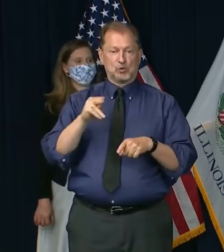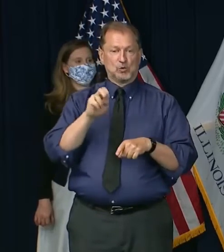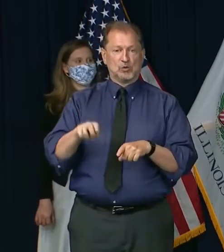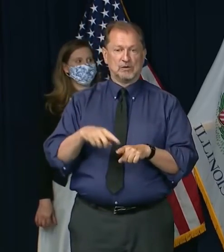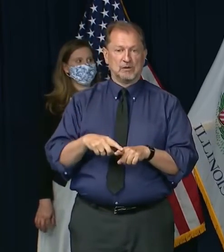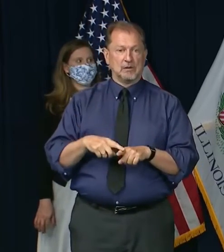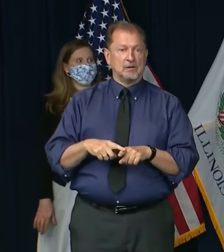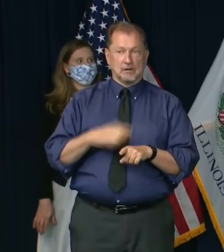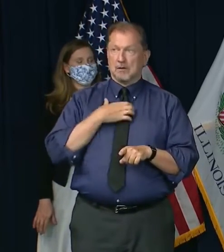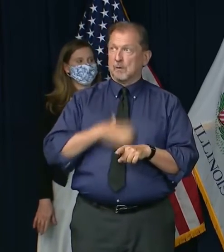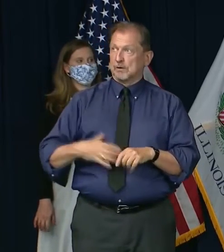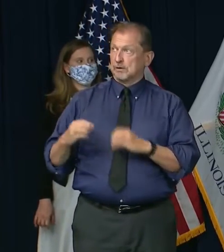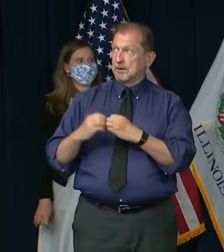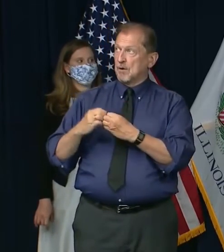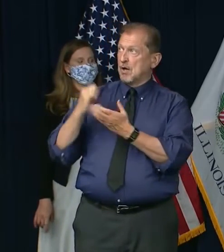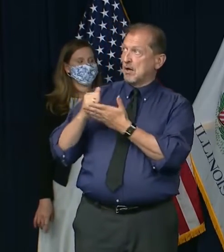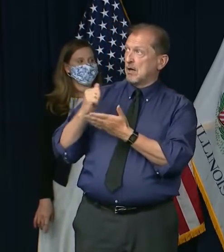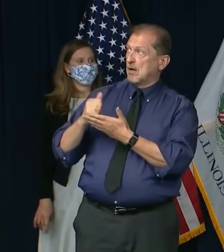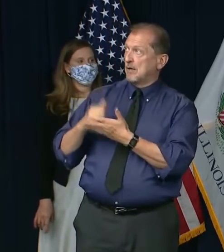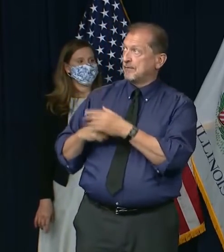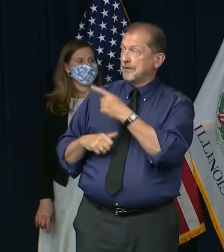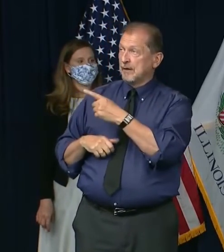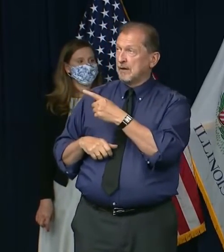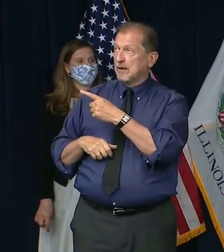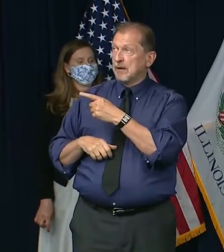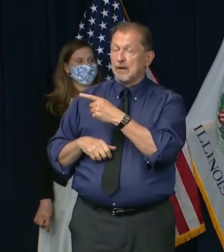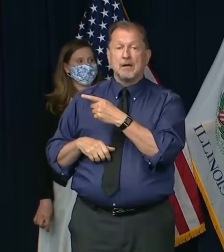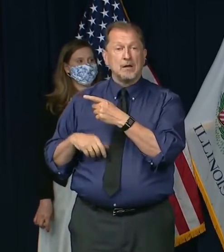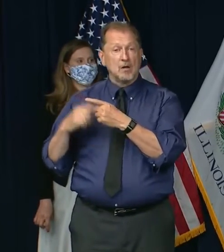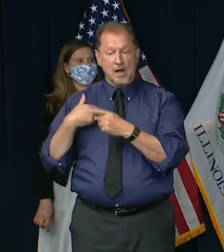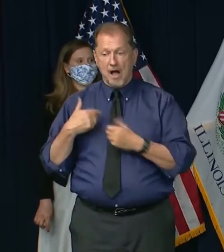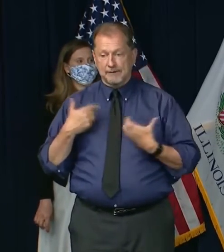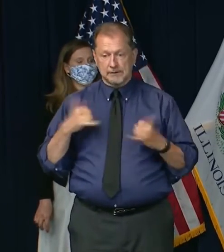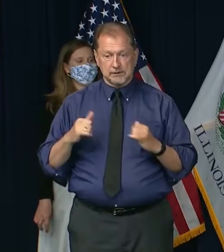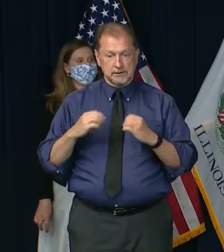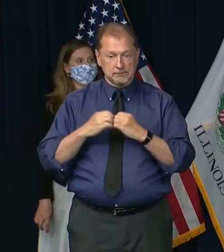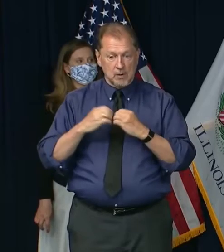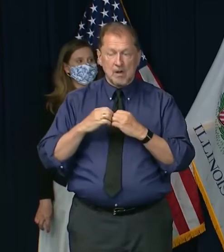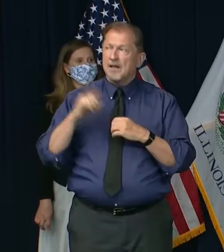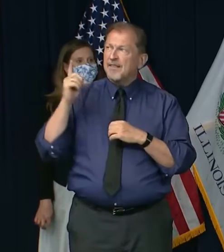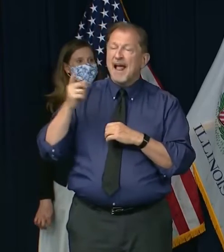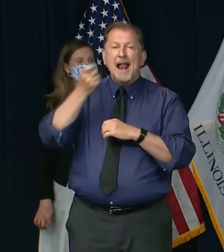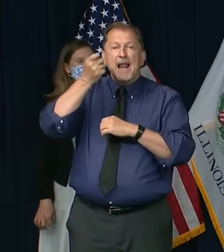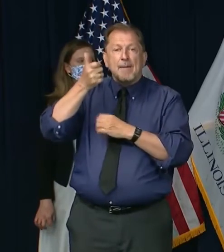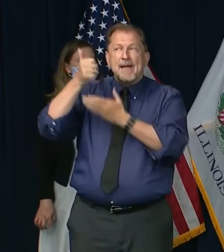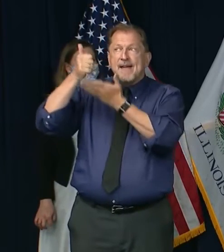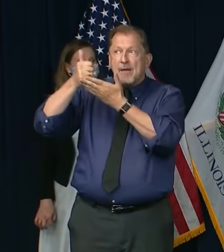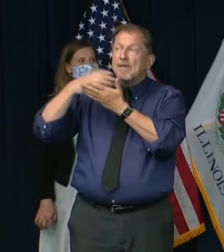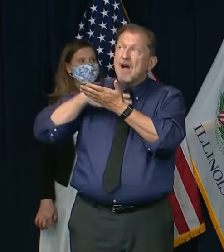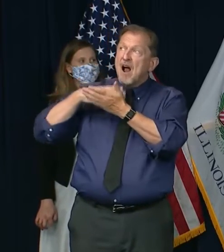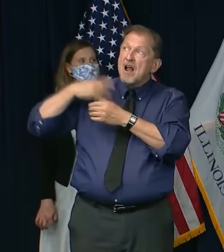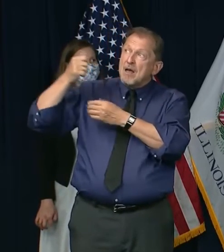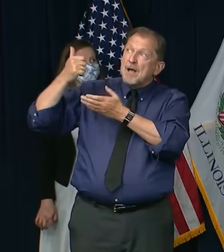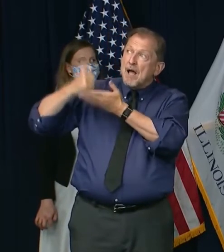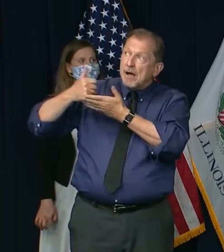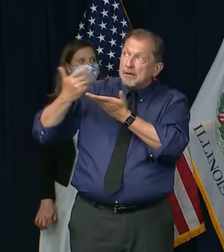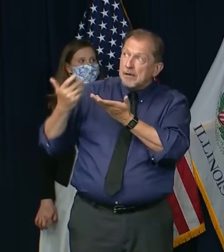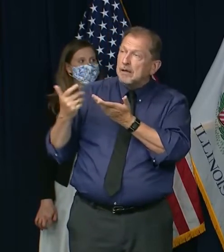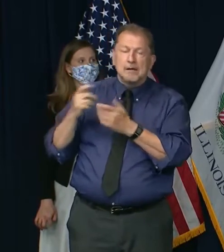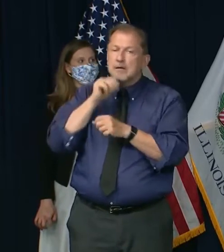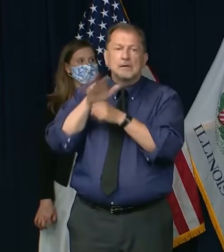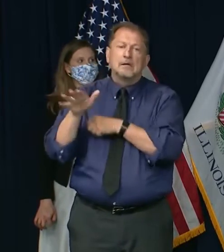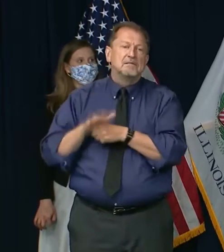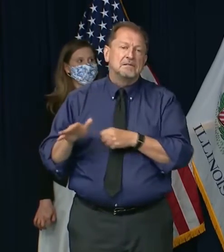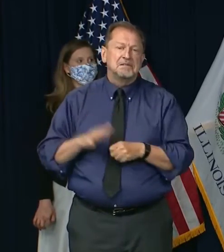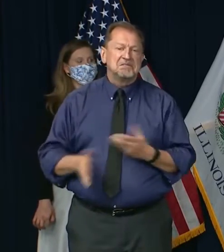love to get more help with the many challenges that we have. You know, we get some help, and that's great. But I